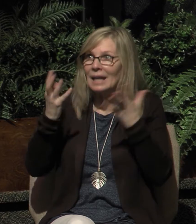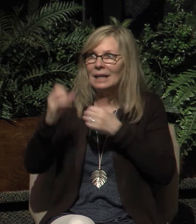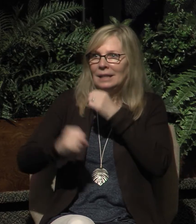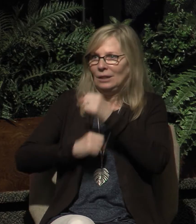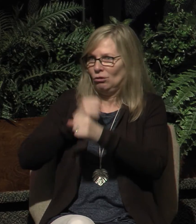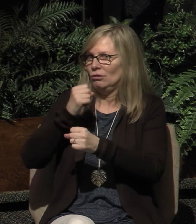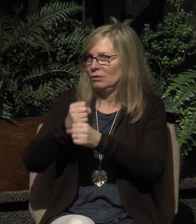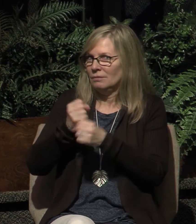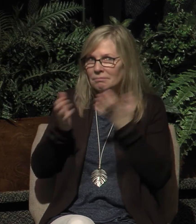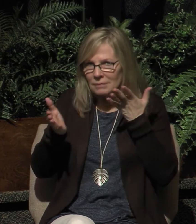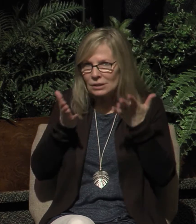ministering.